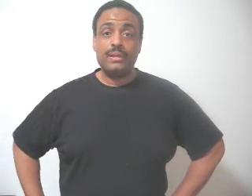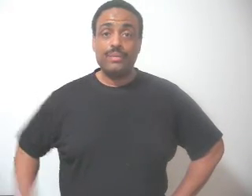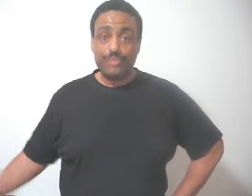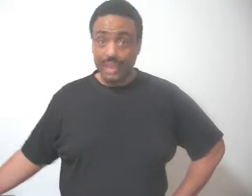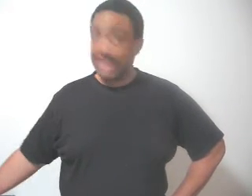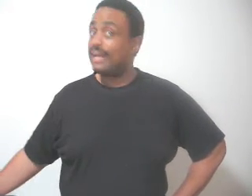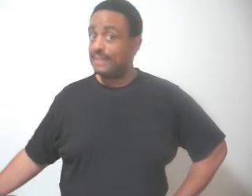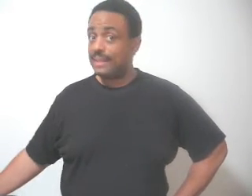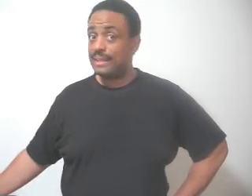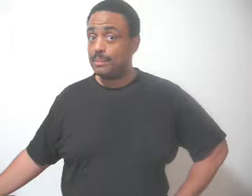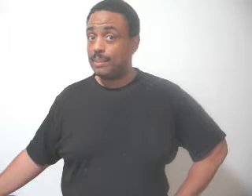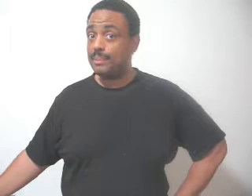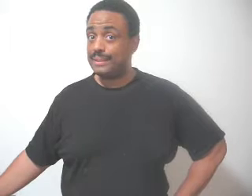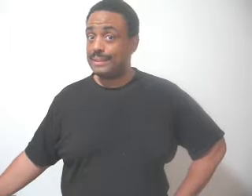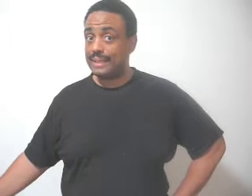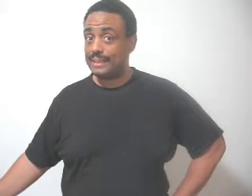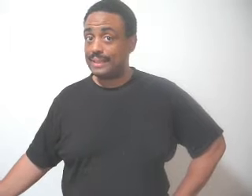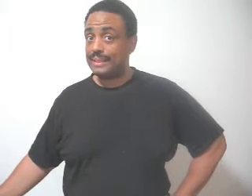right out there in the public like that